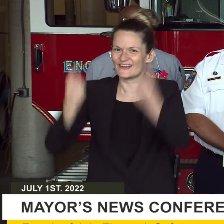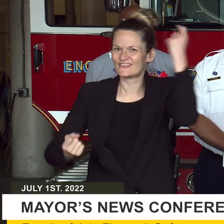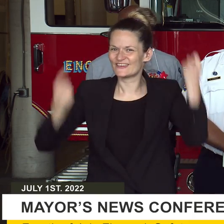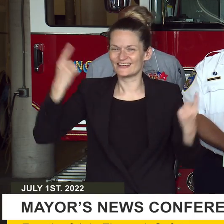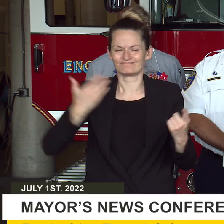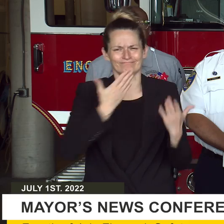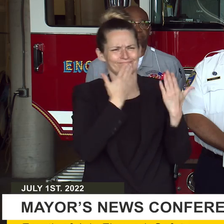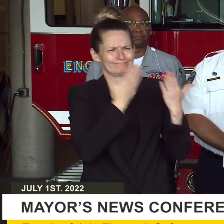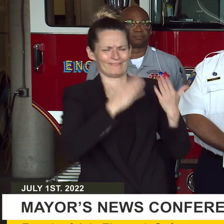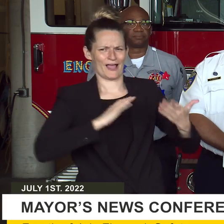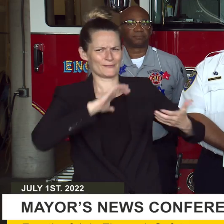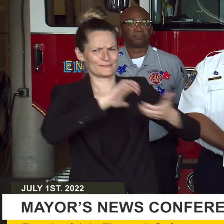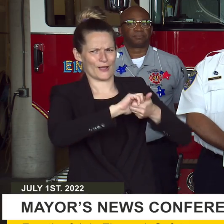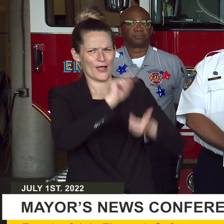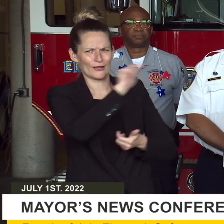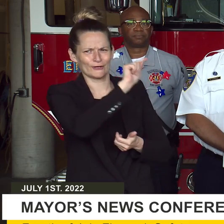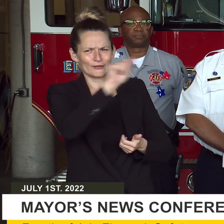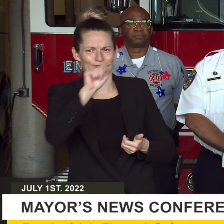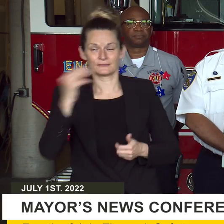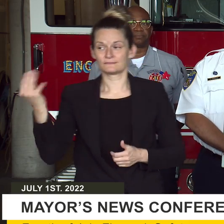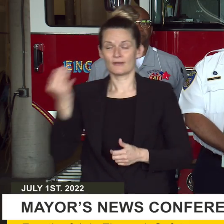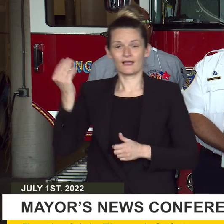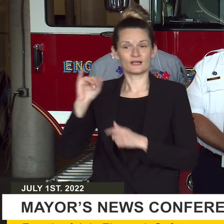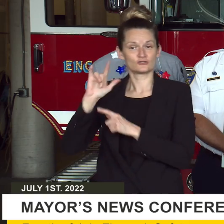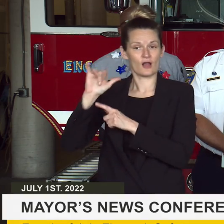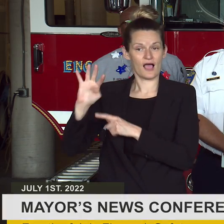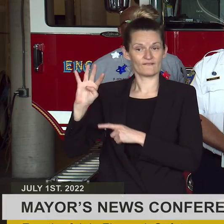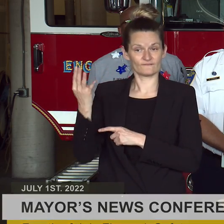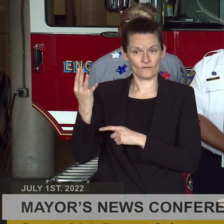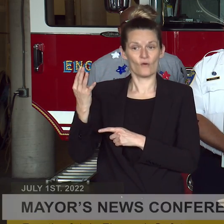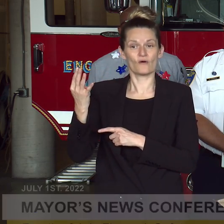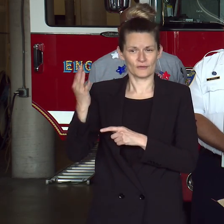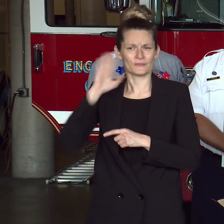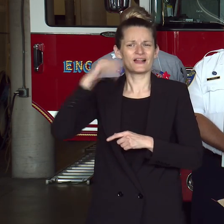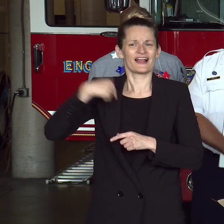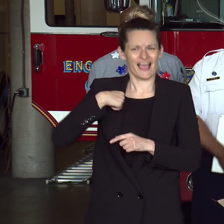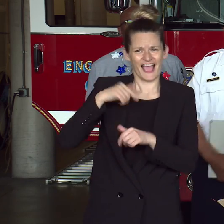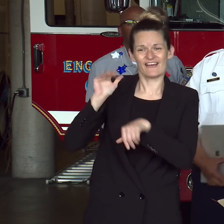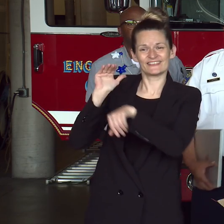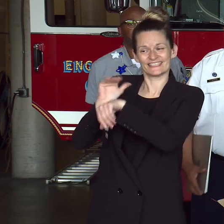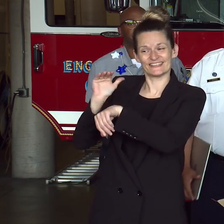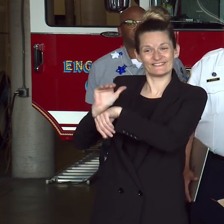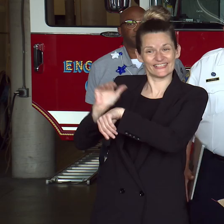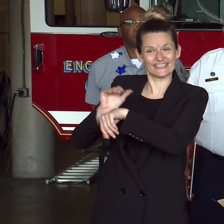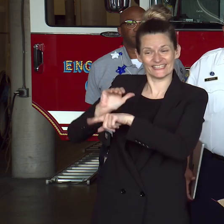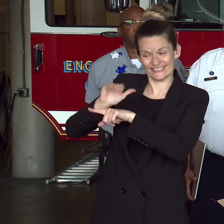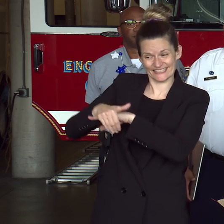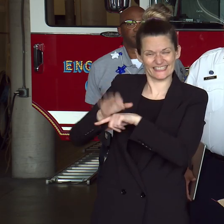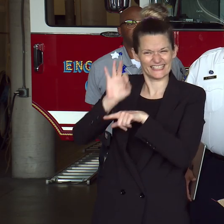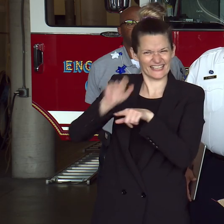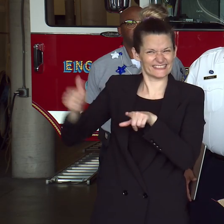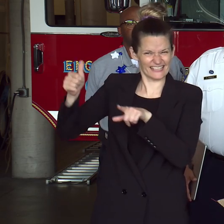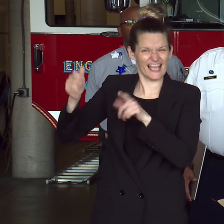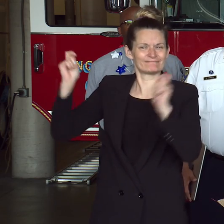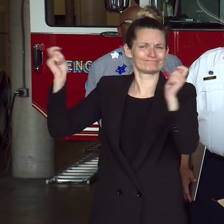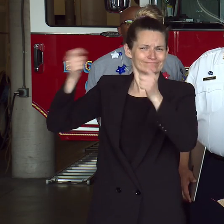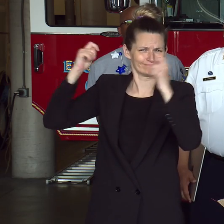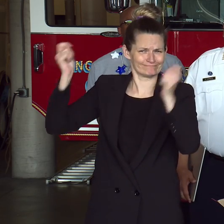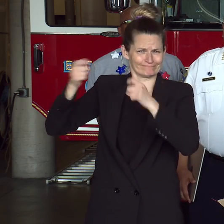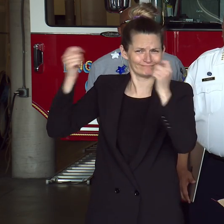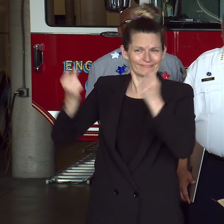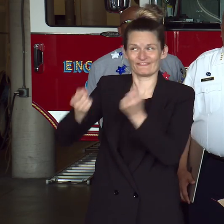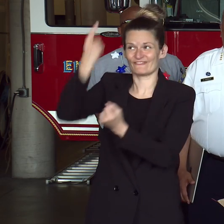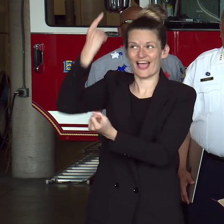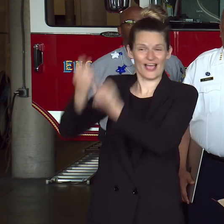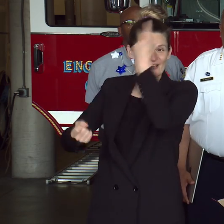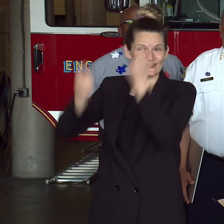On Monday, July 4th, from 4 p.m. to 10 p.m., we will have an evening celebration of festivities and fireworks at the